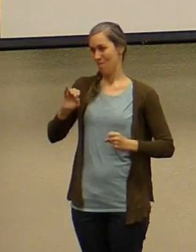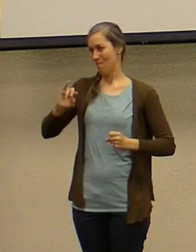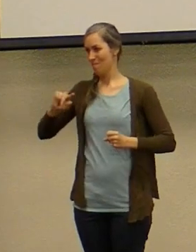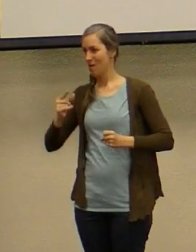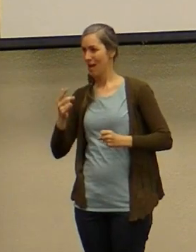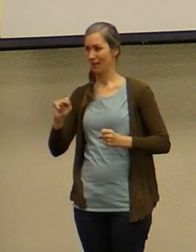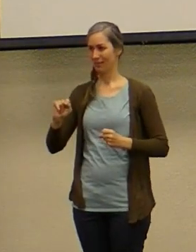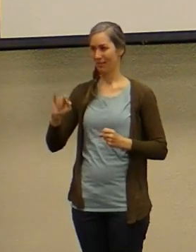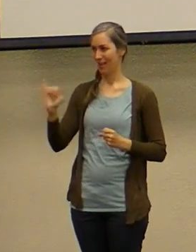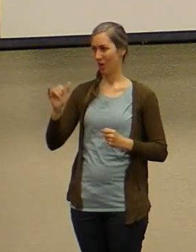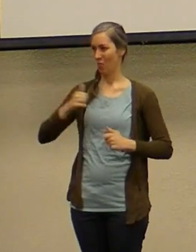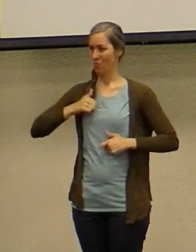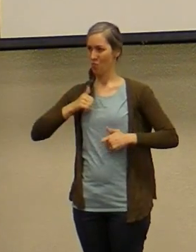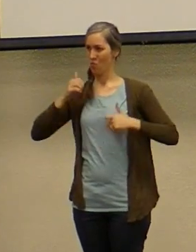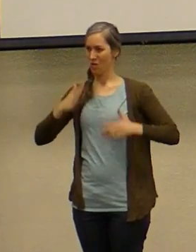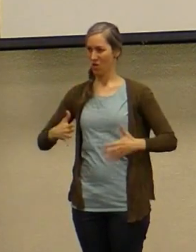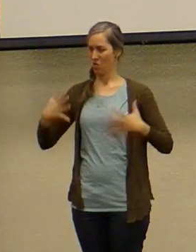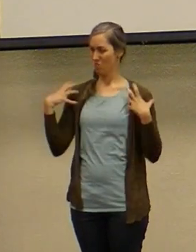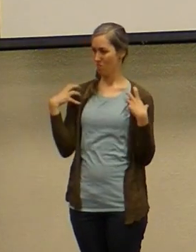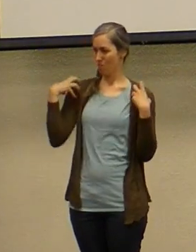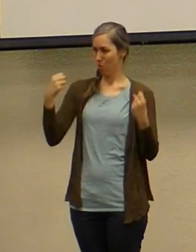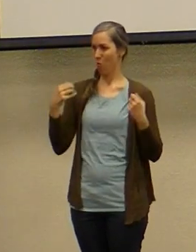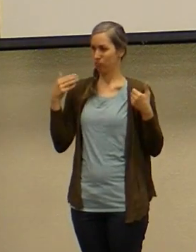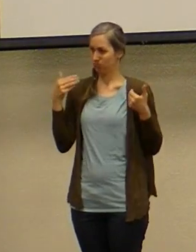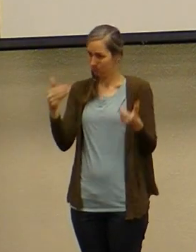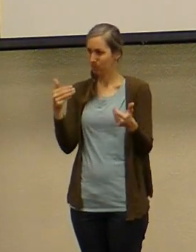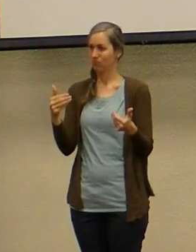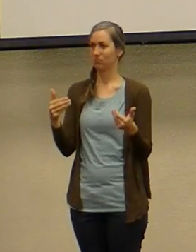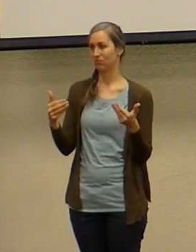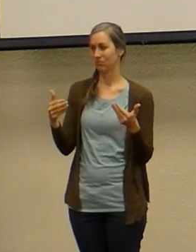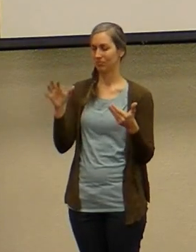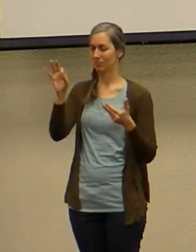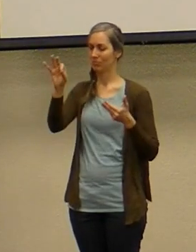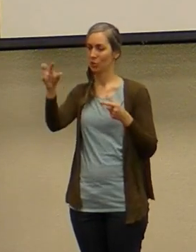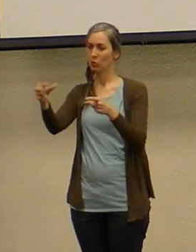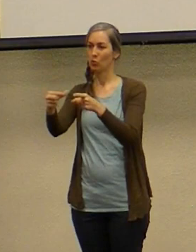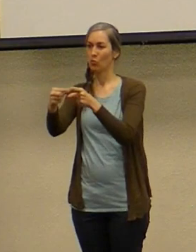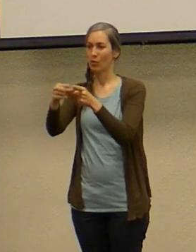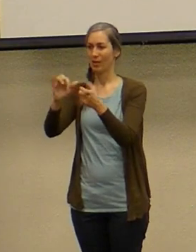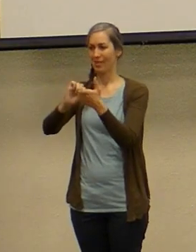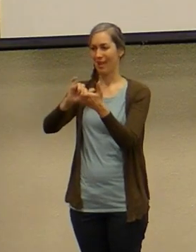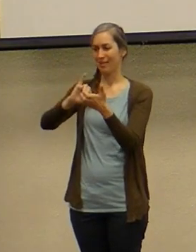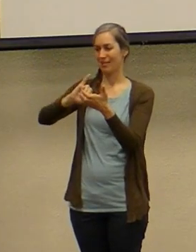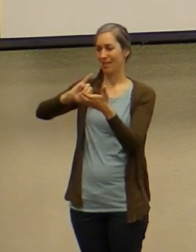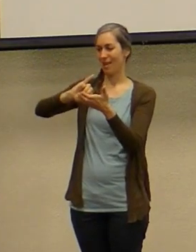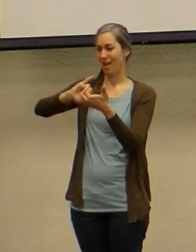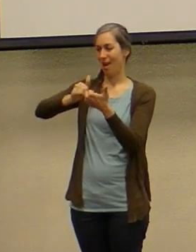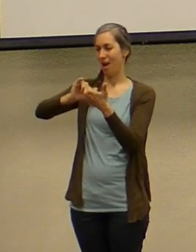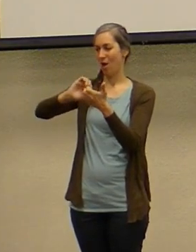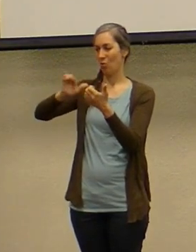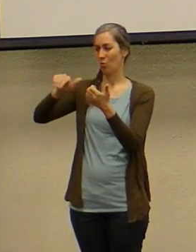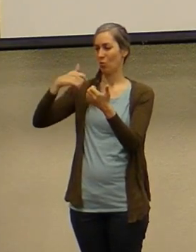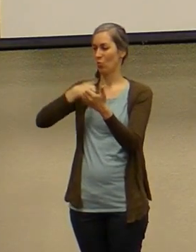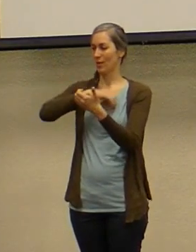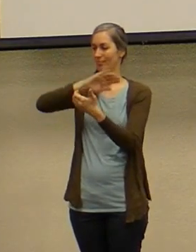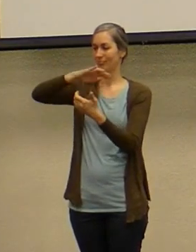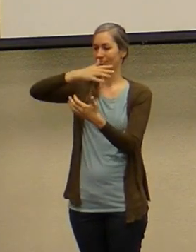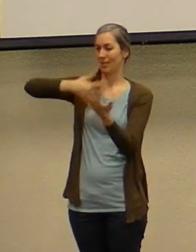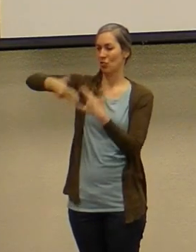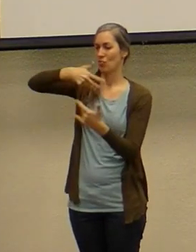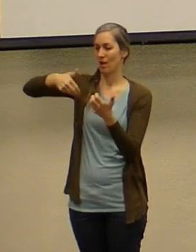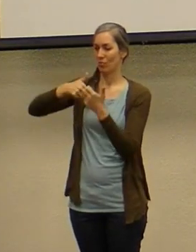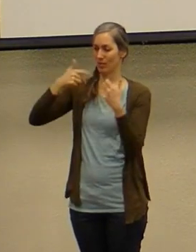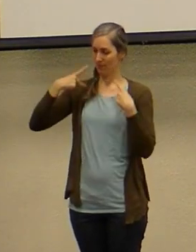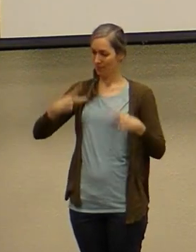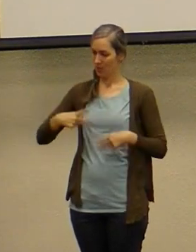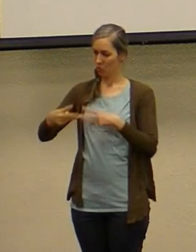going into battle and boldness to preach the word to service it's a way we interact with our physical world and